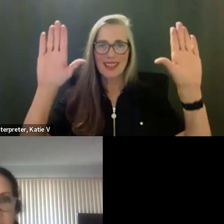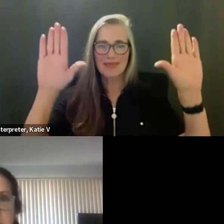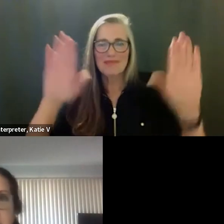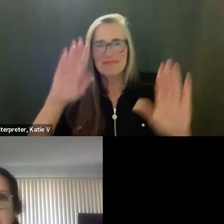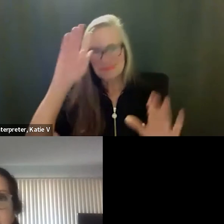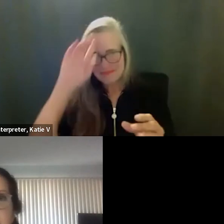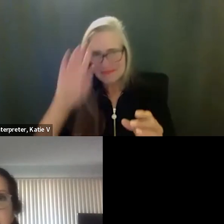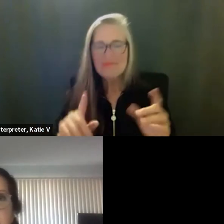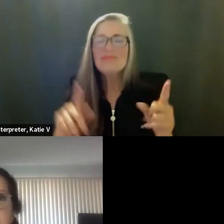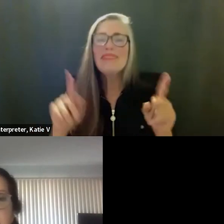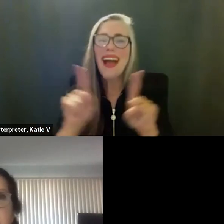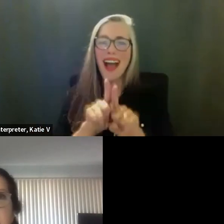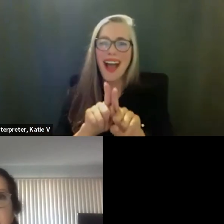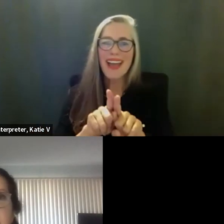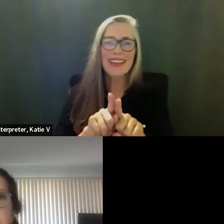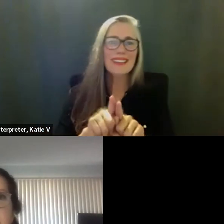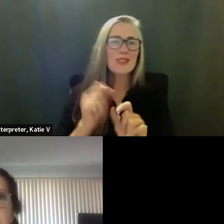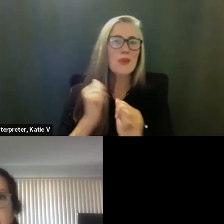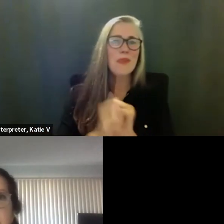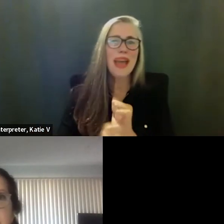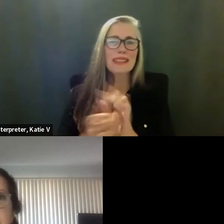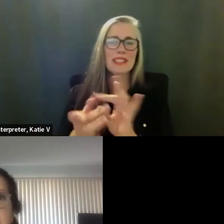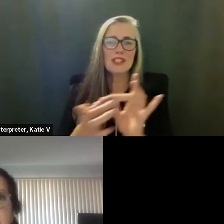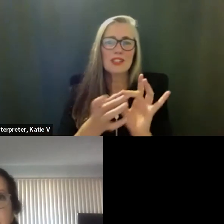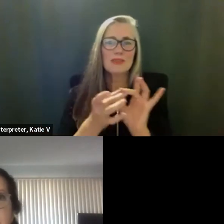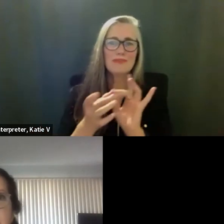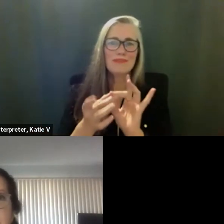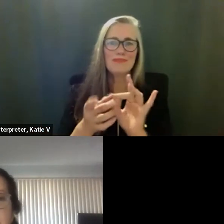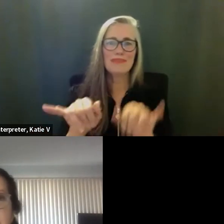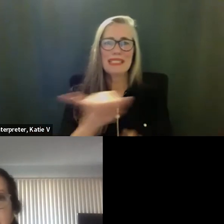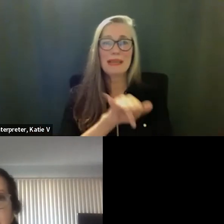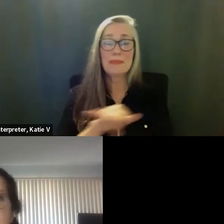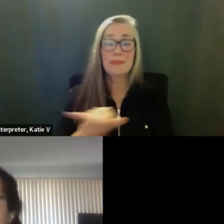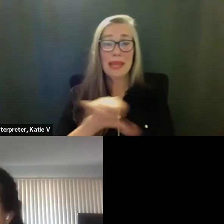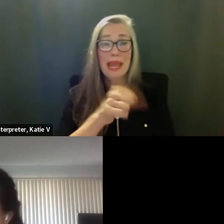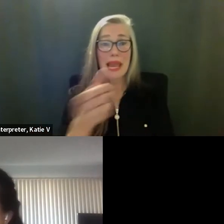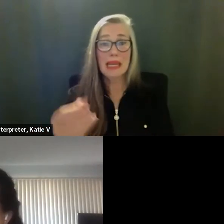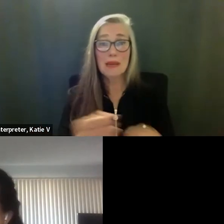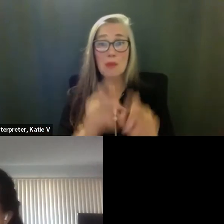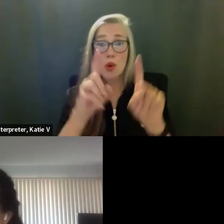again, she's explained that. Any additional questions or comments on, um, F4?